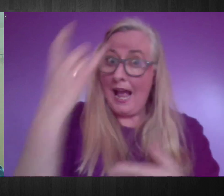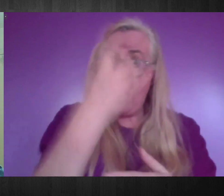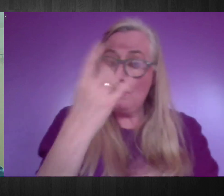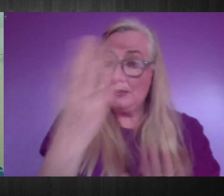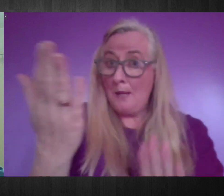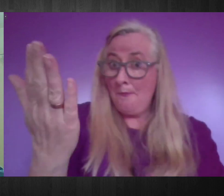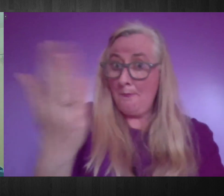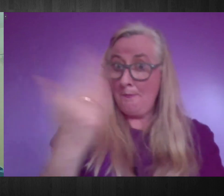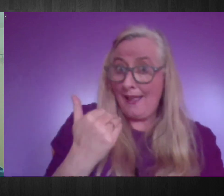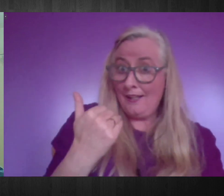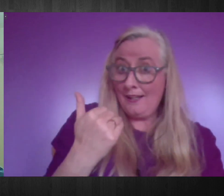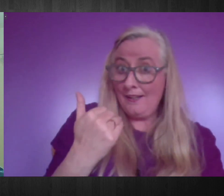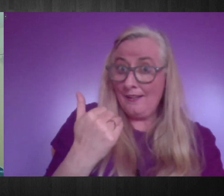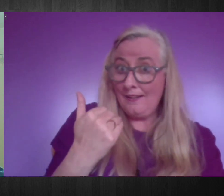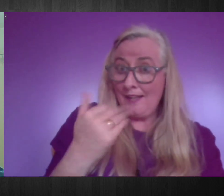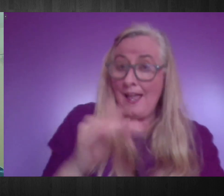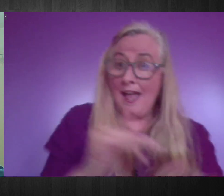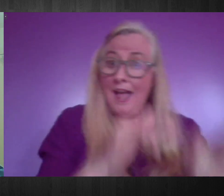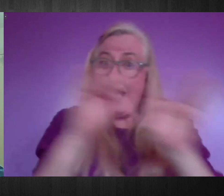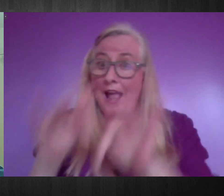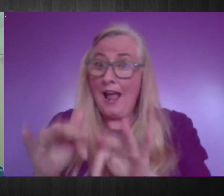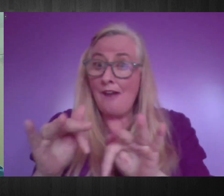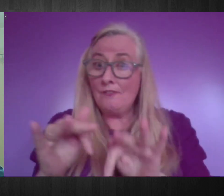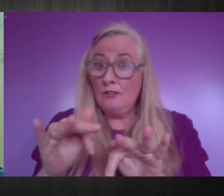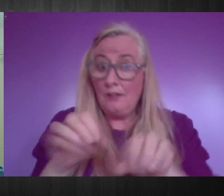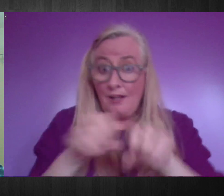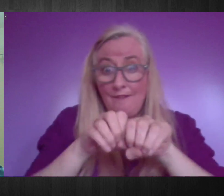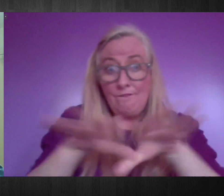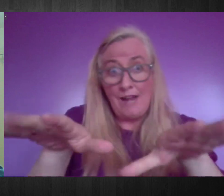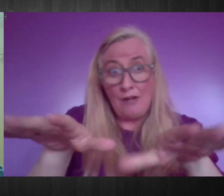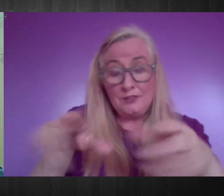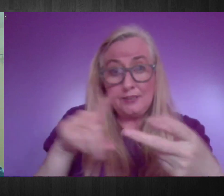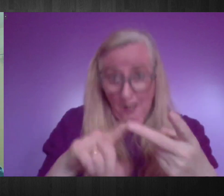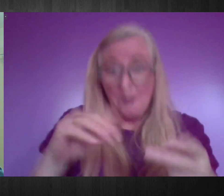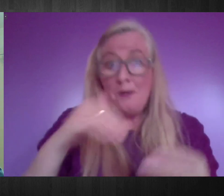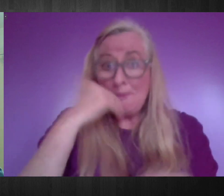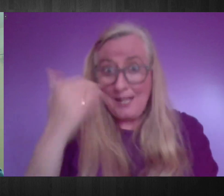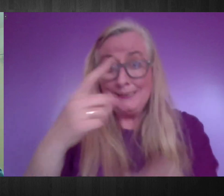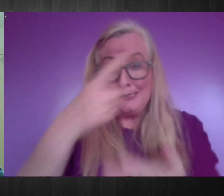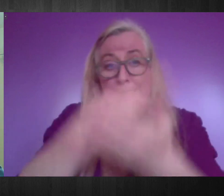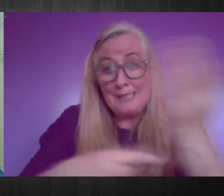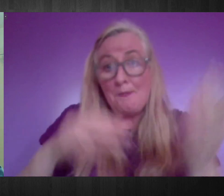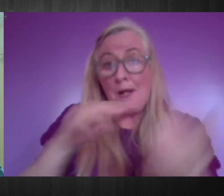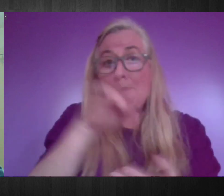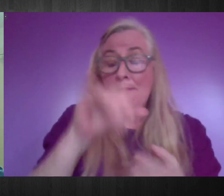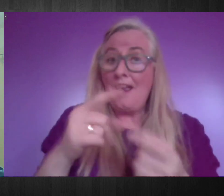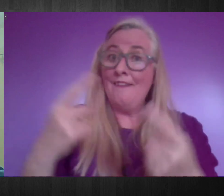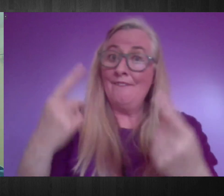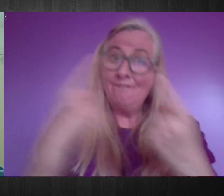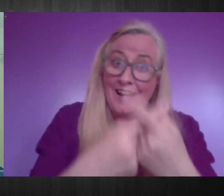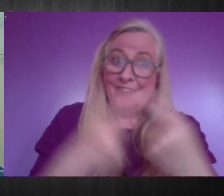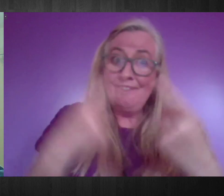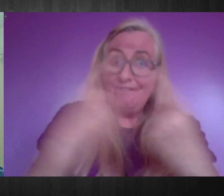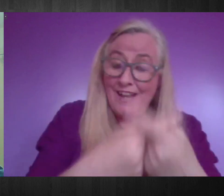COVID-19? Because let's face it, disabled people who have fought hard to get